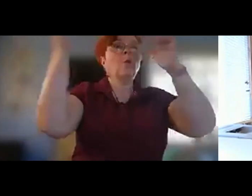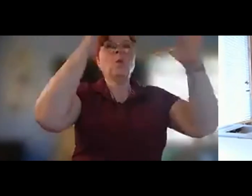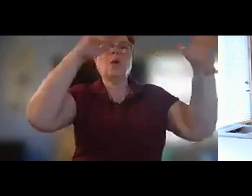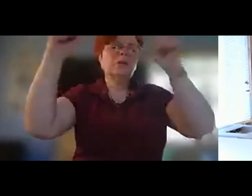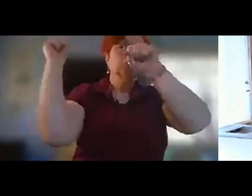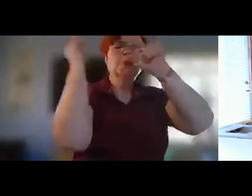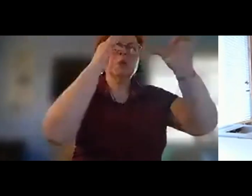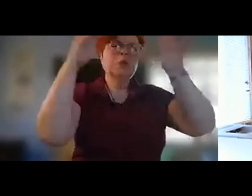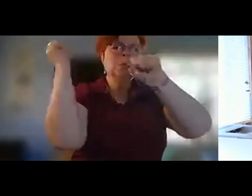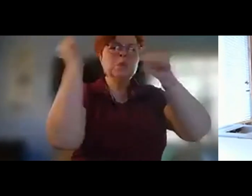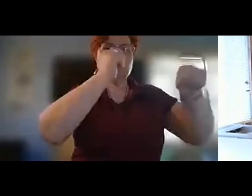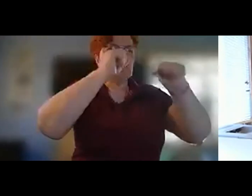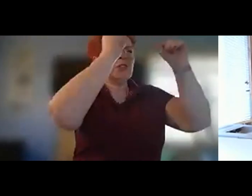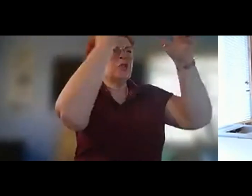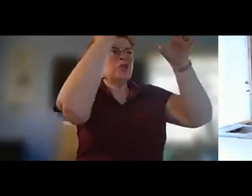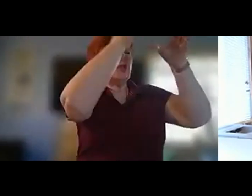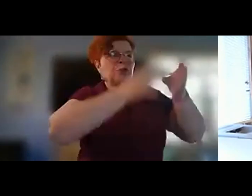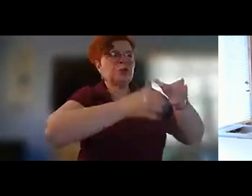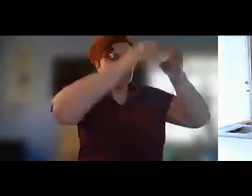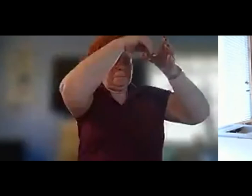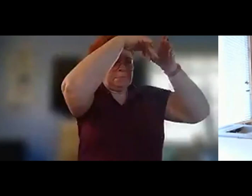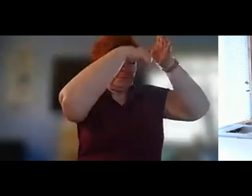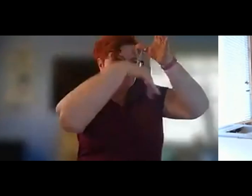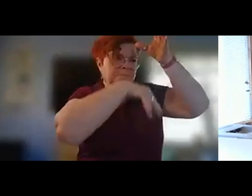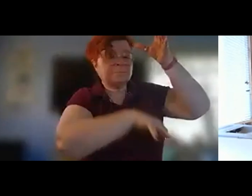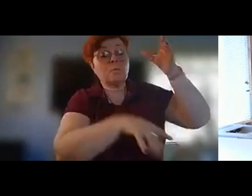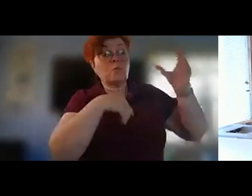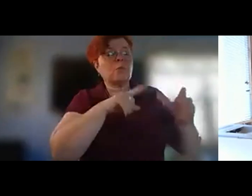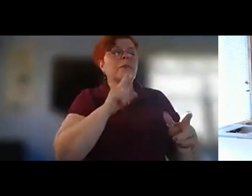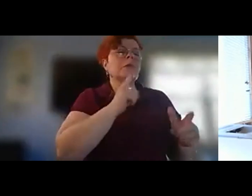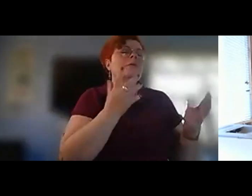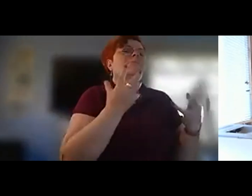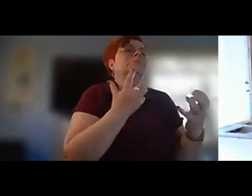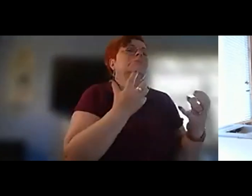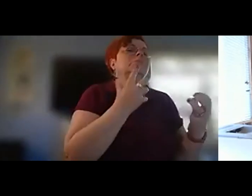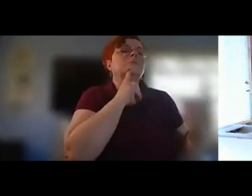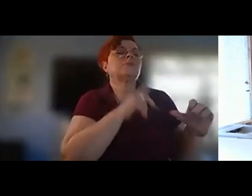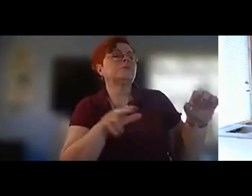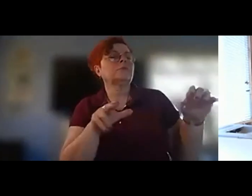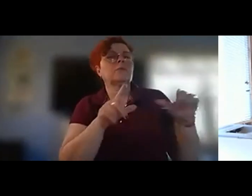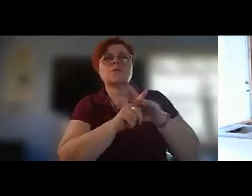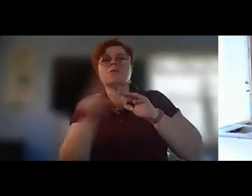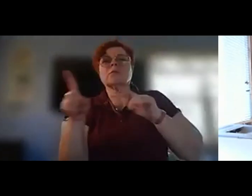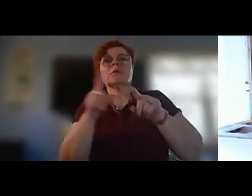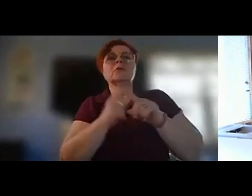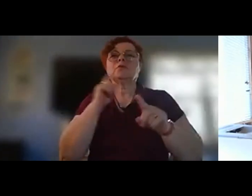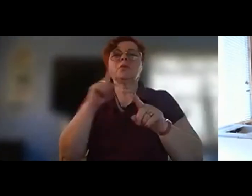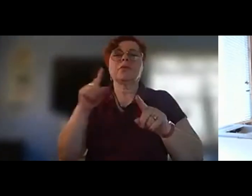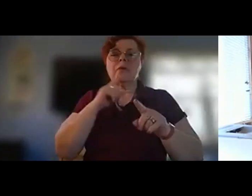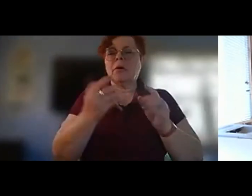the urge to retreat to hearth and leather-bound studies of certainty is as strong as the pull